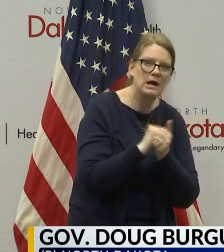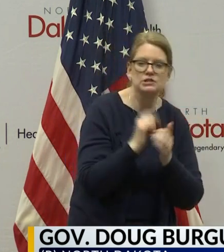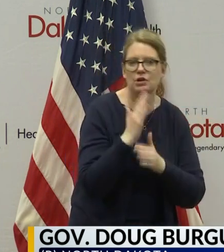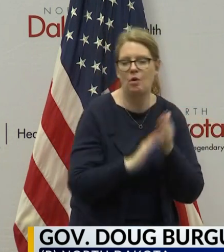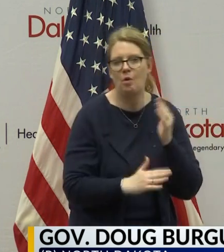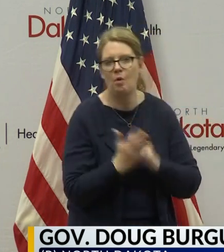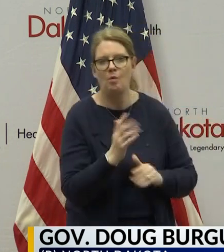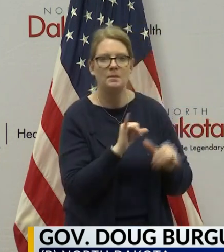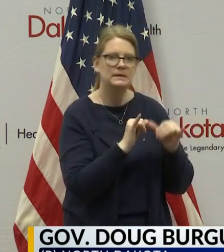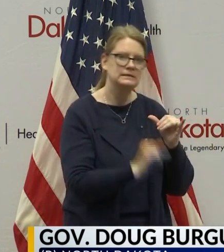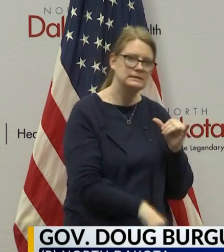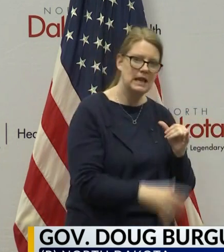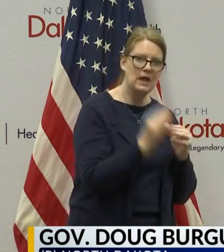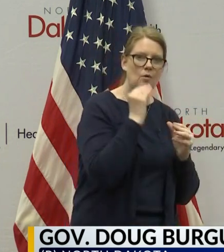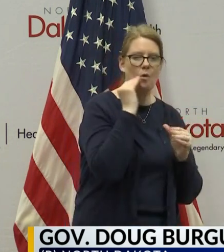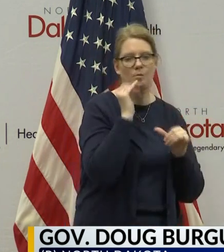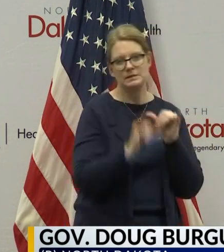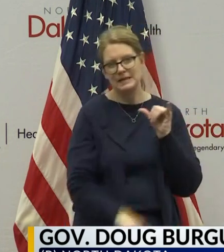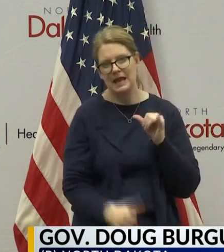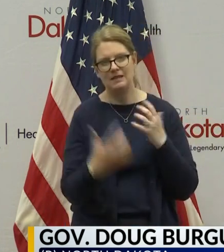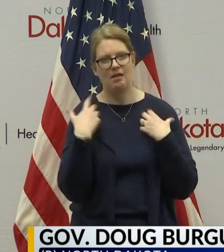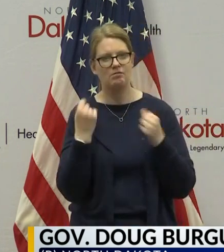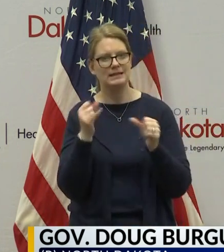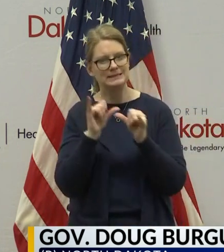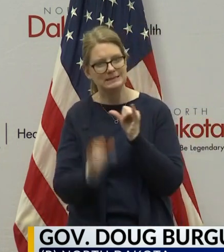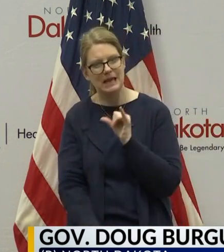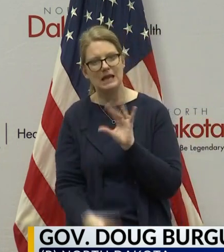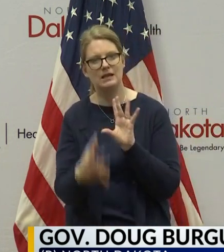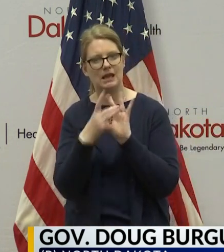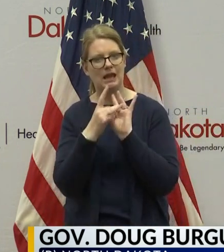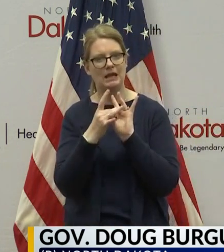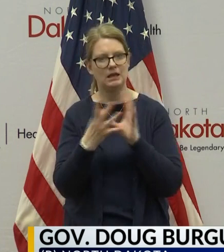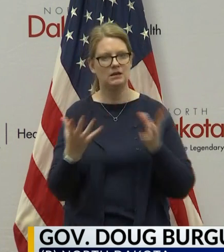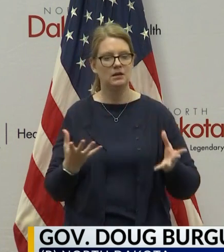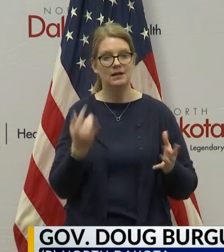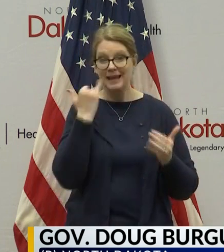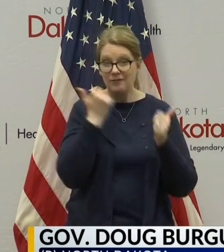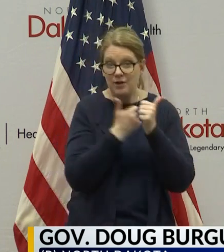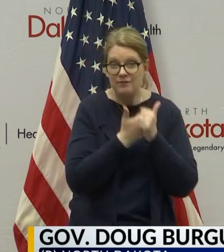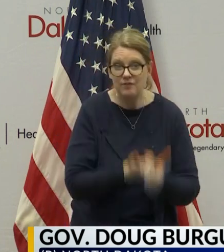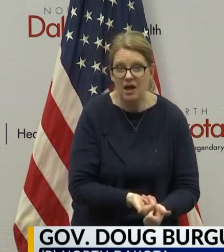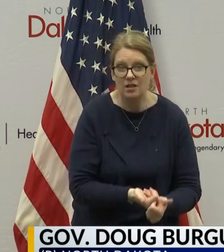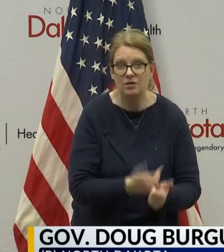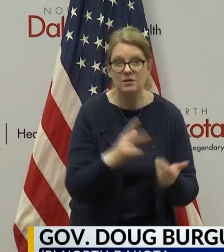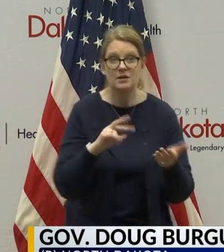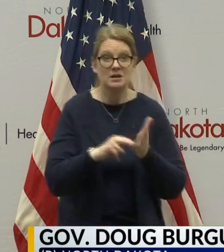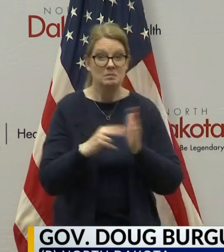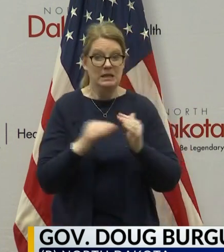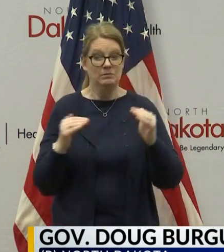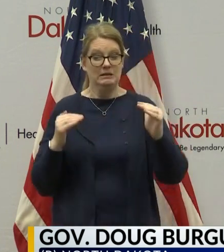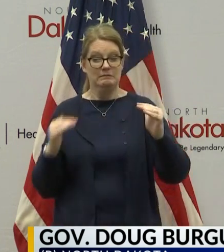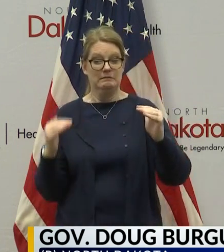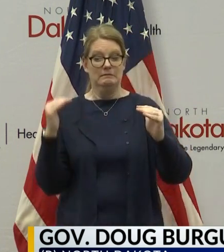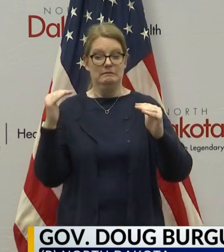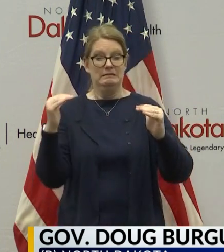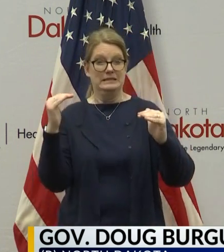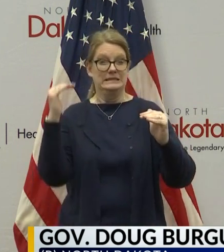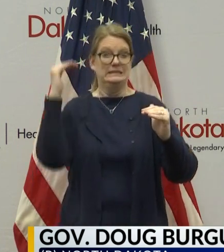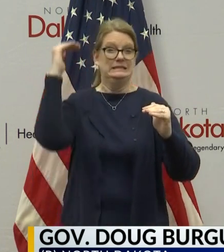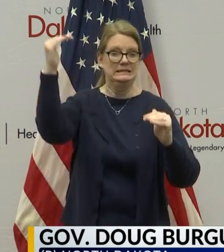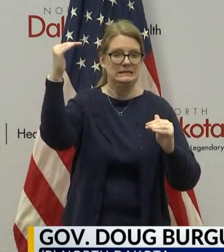home, staying healthy, staying connected. If you, if we do all that, we should never need to set foot in there, but we'll keep, we, we, it's our job to,